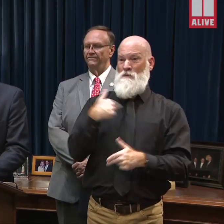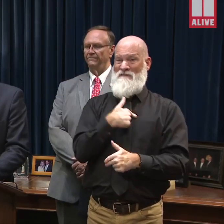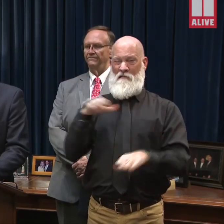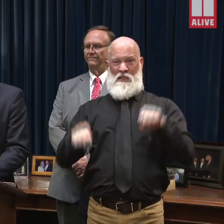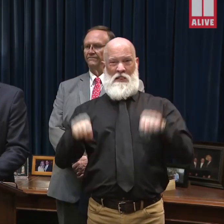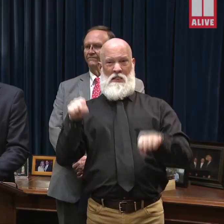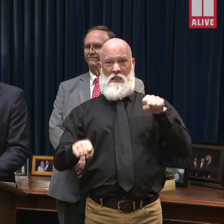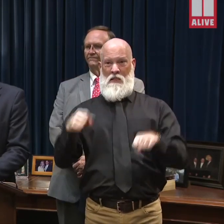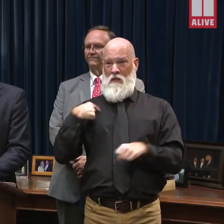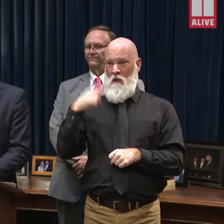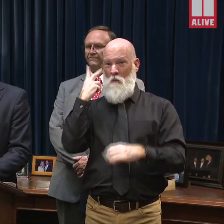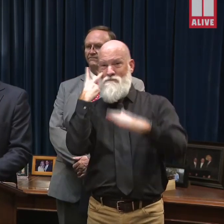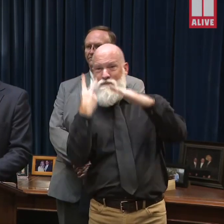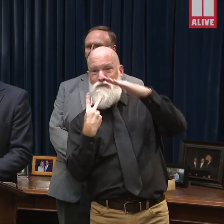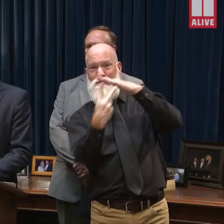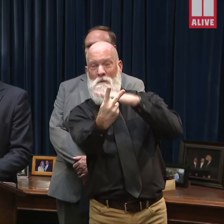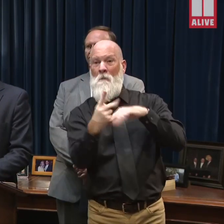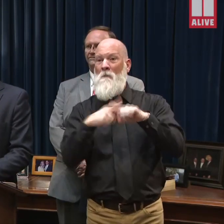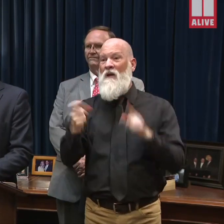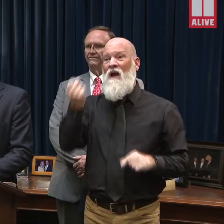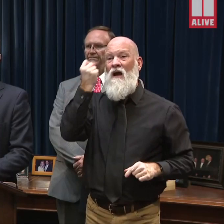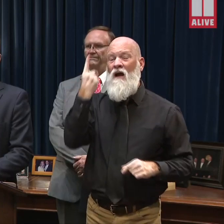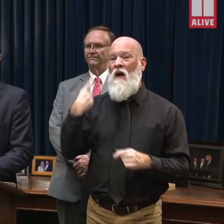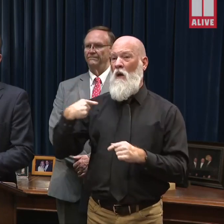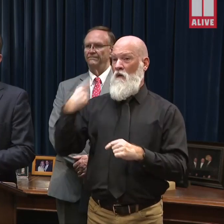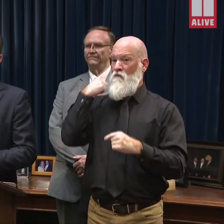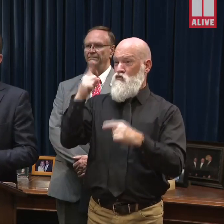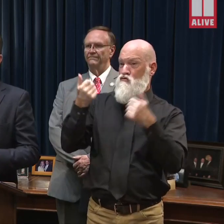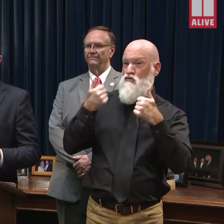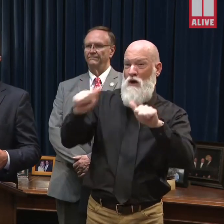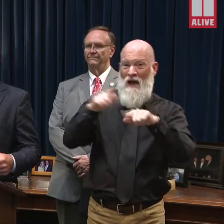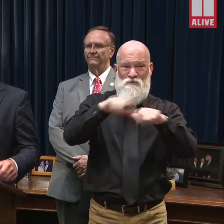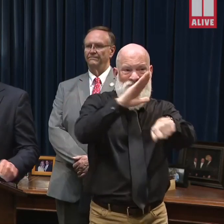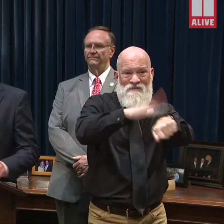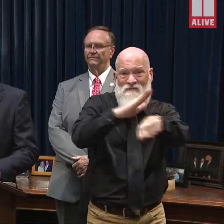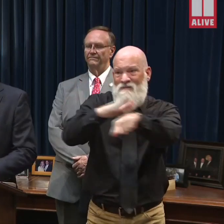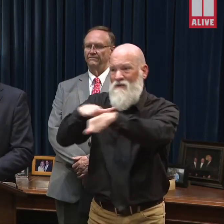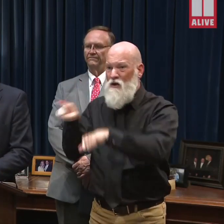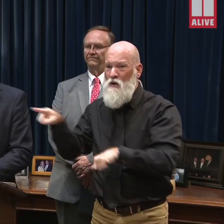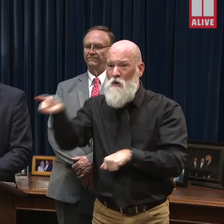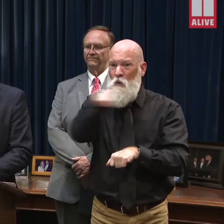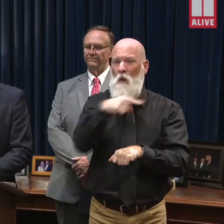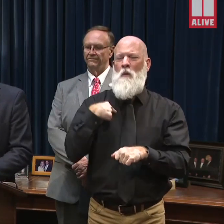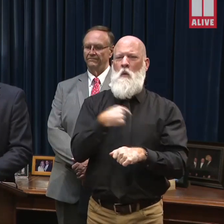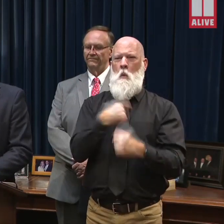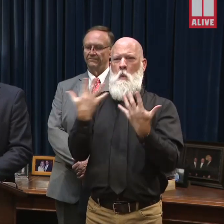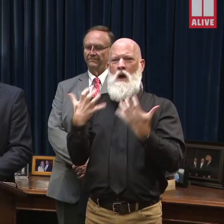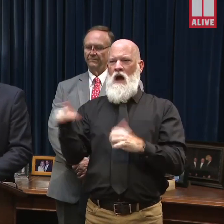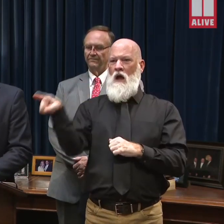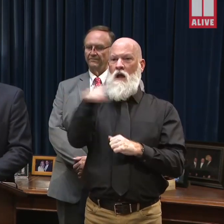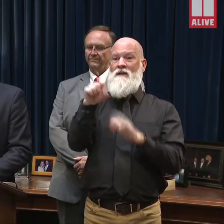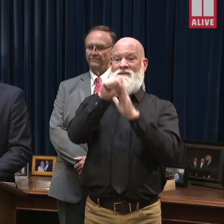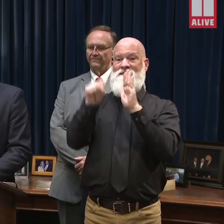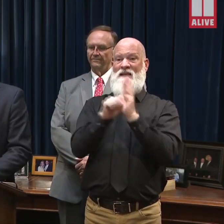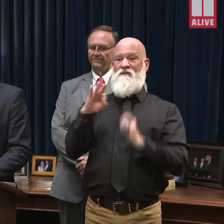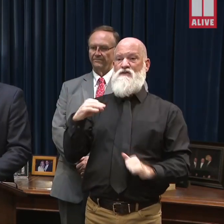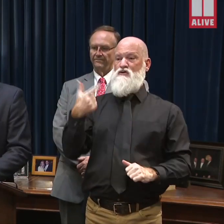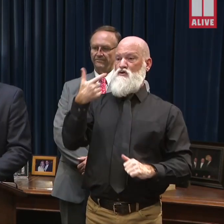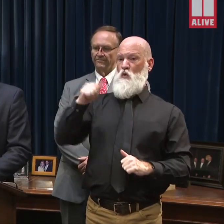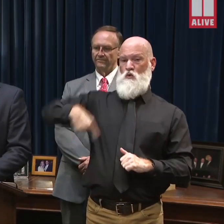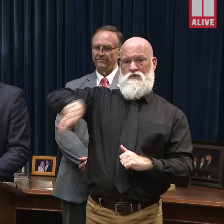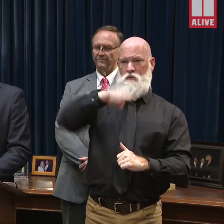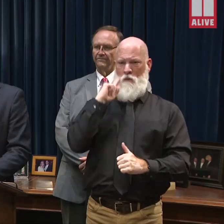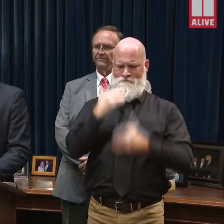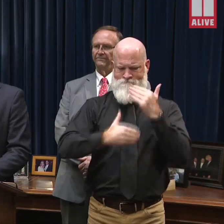weekend, we wanted to give the public an update on the state's ongoing storm preparations. We have been working with federal